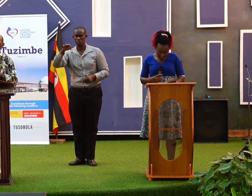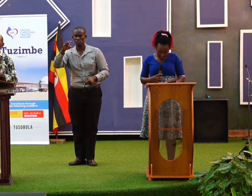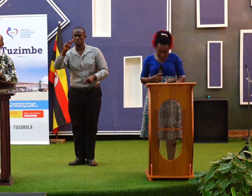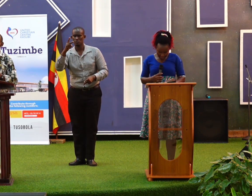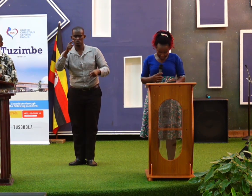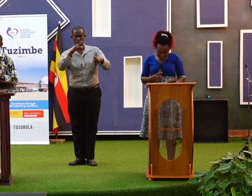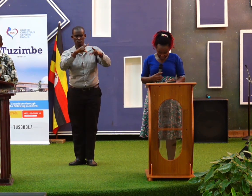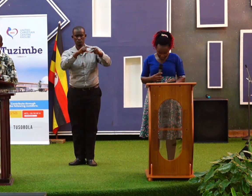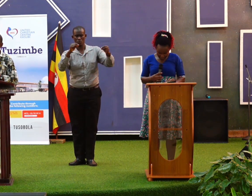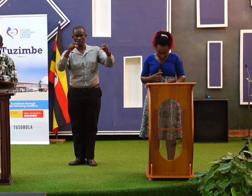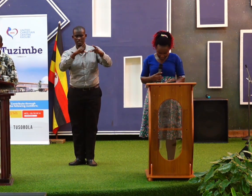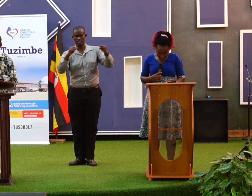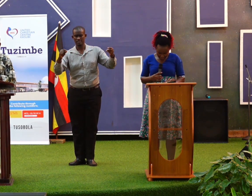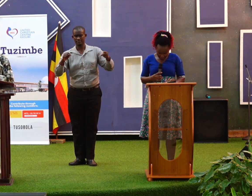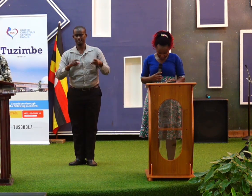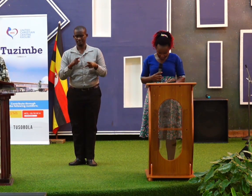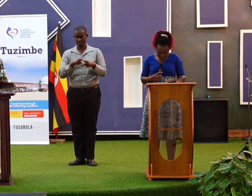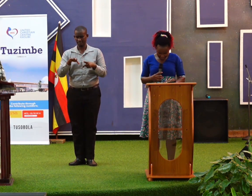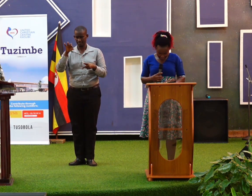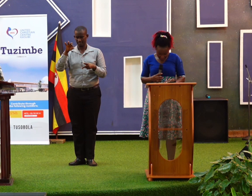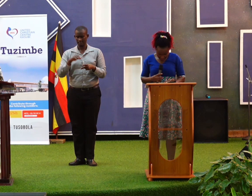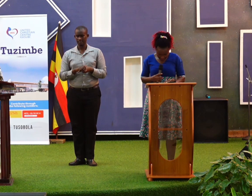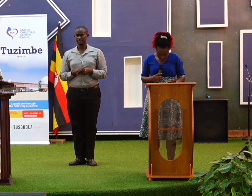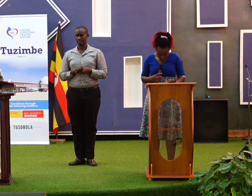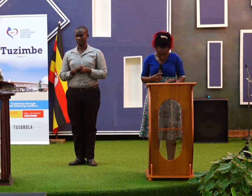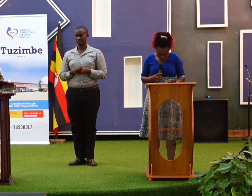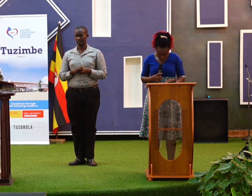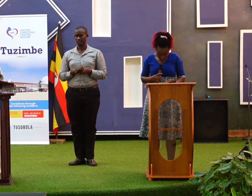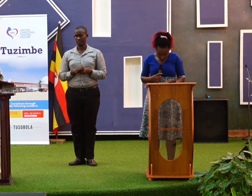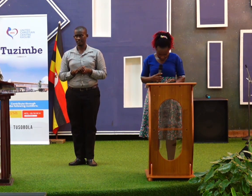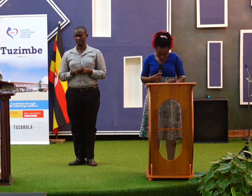The word that I mostly love is this.